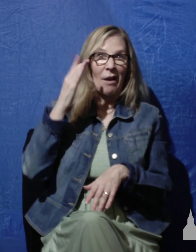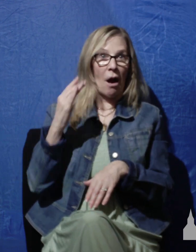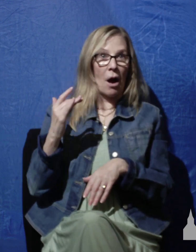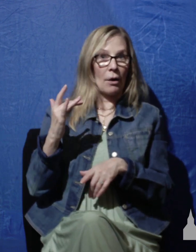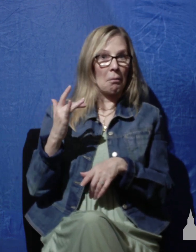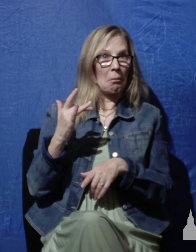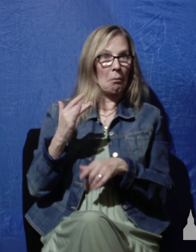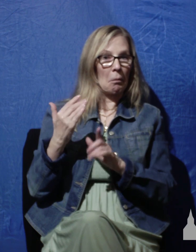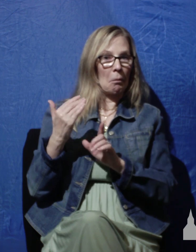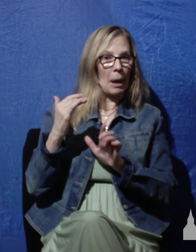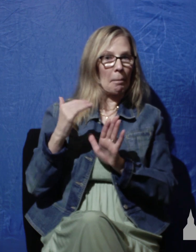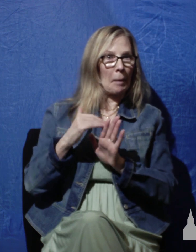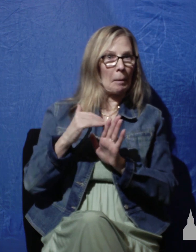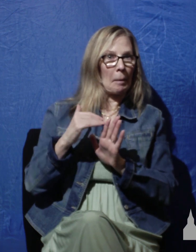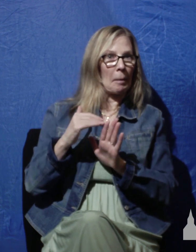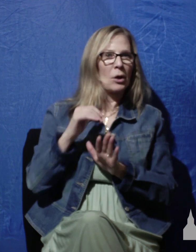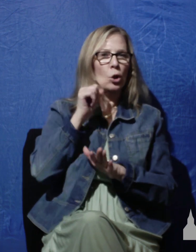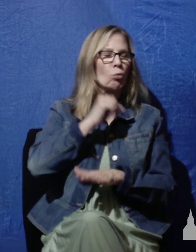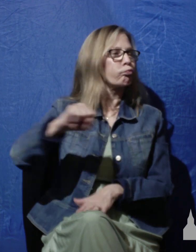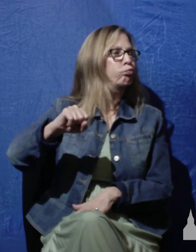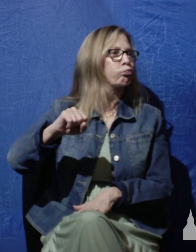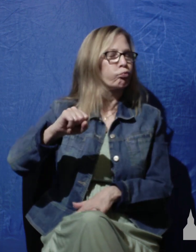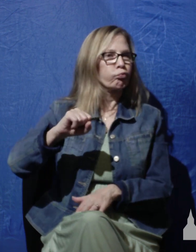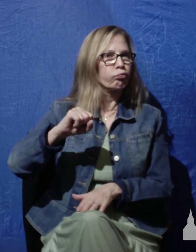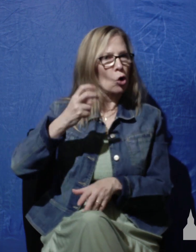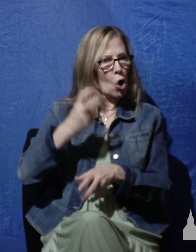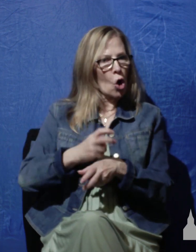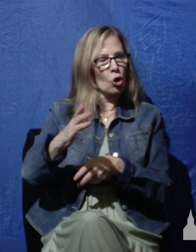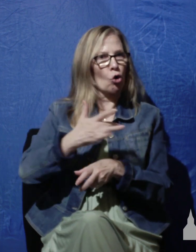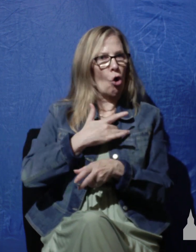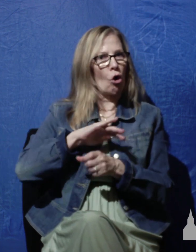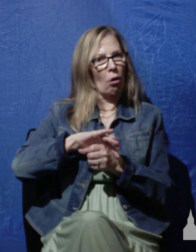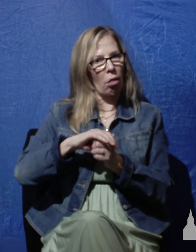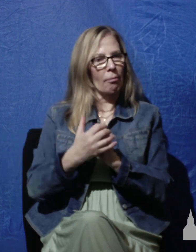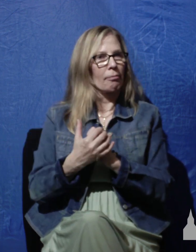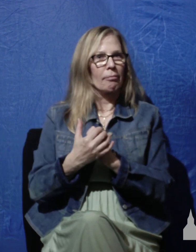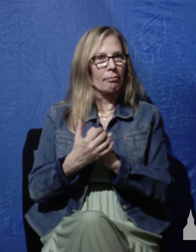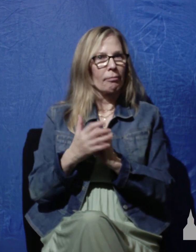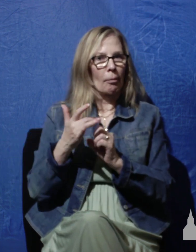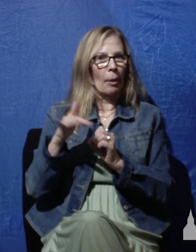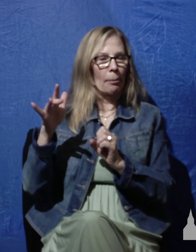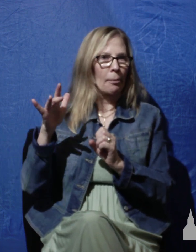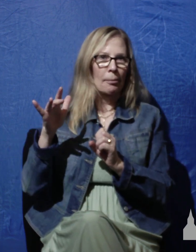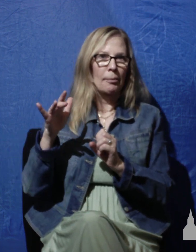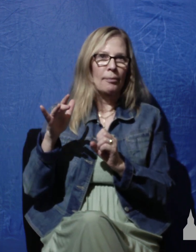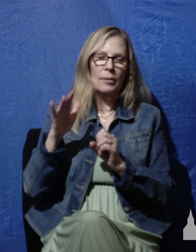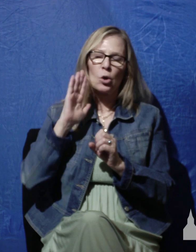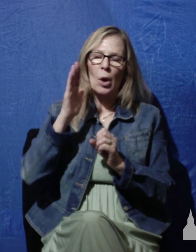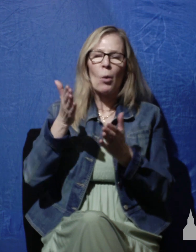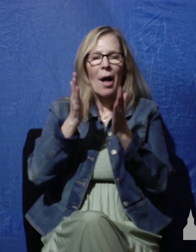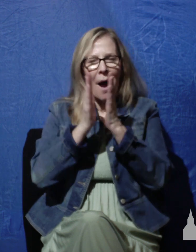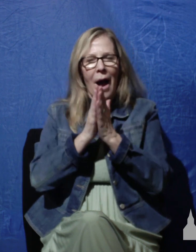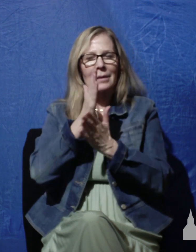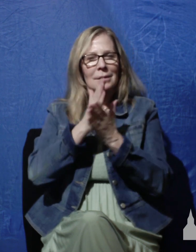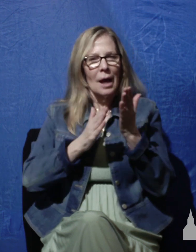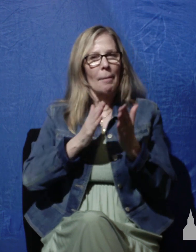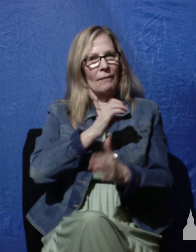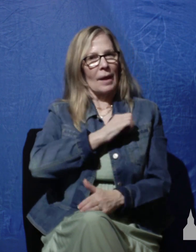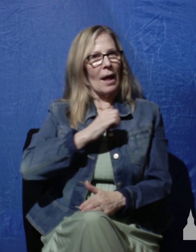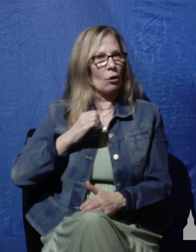I invite you if you want to speak to one of our leaders one of our pastors about this I'll ask some of these men to stay after just come up to